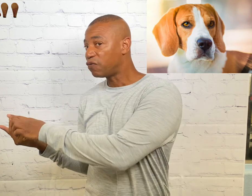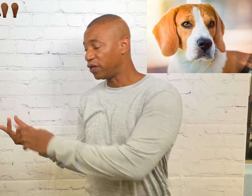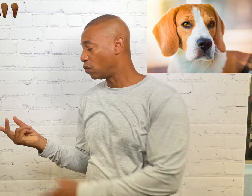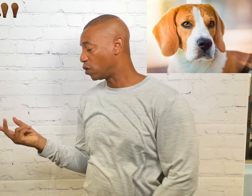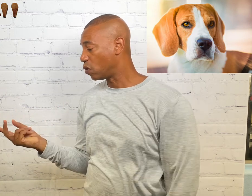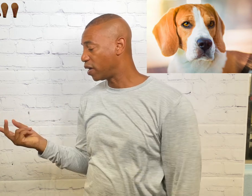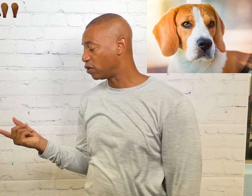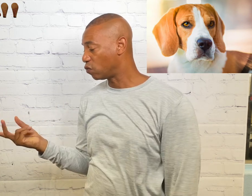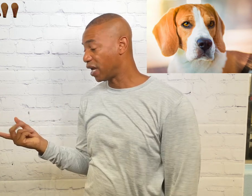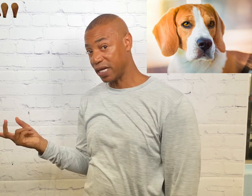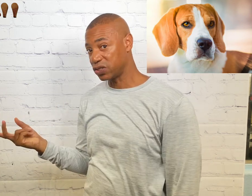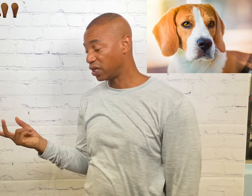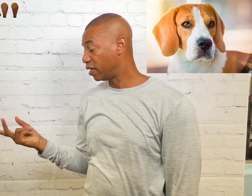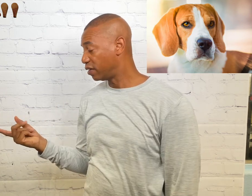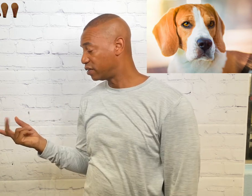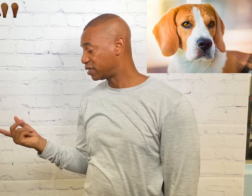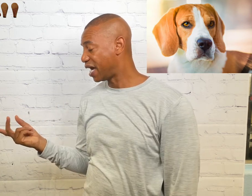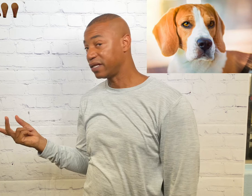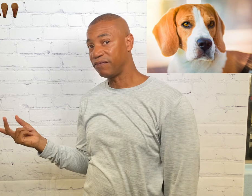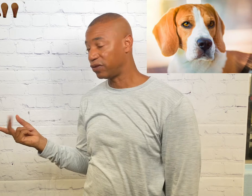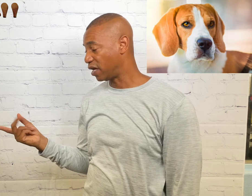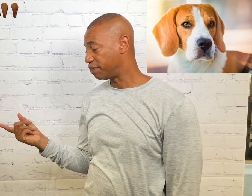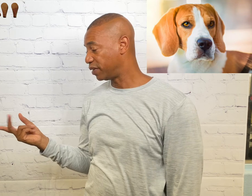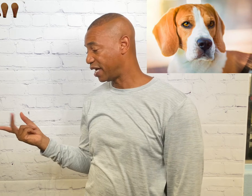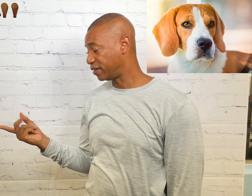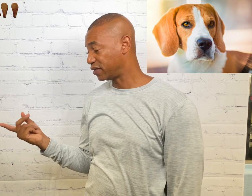finger will go and graze the side of the thumb like this.